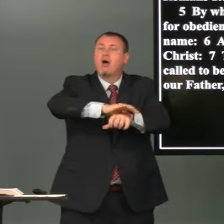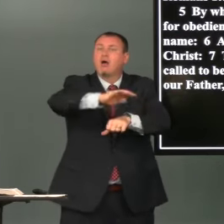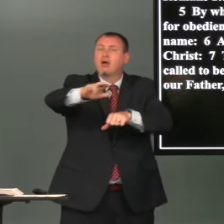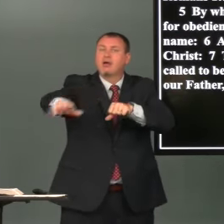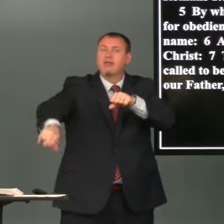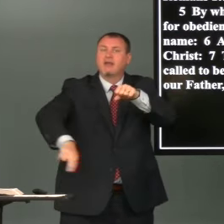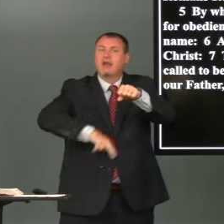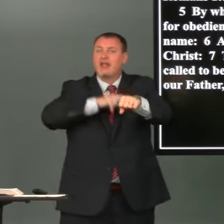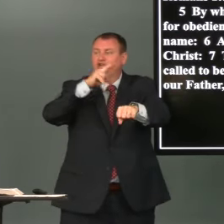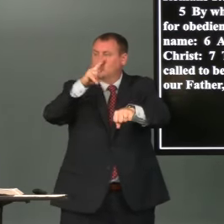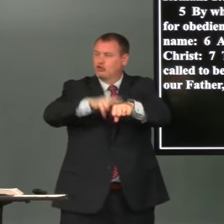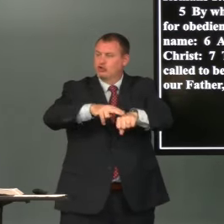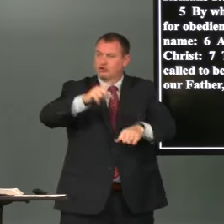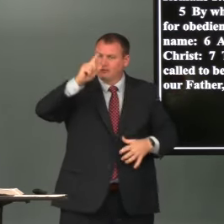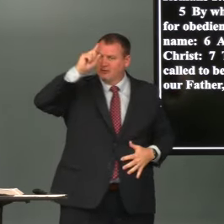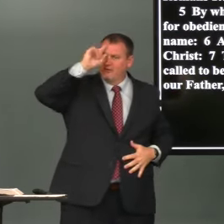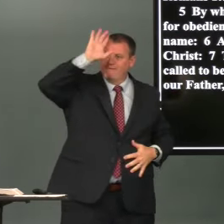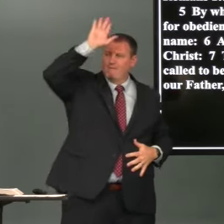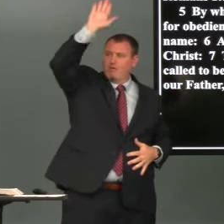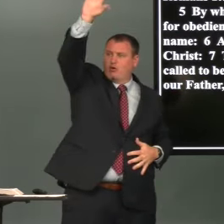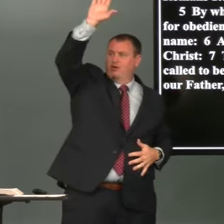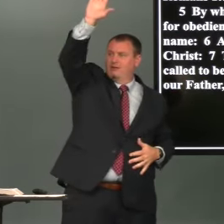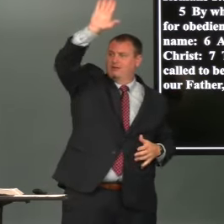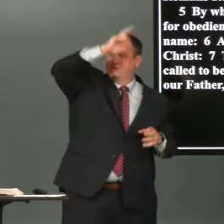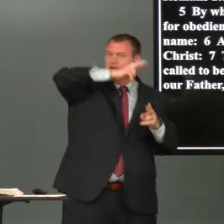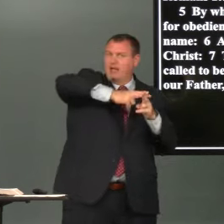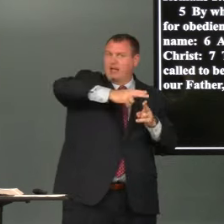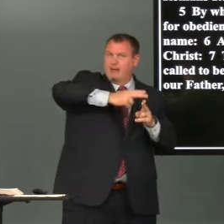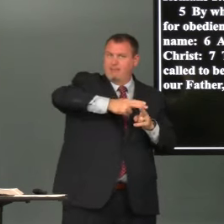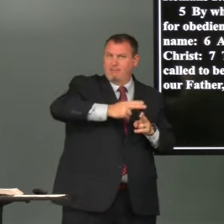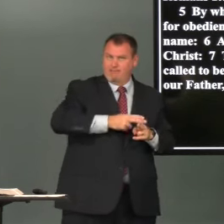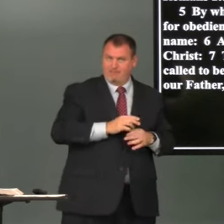all nations for his name